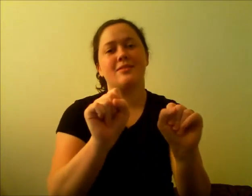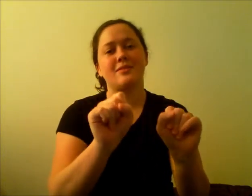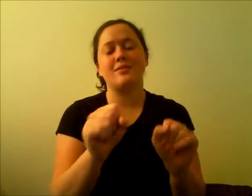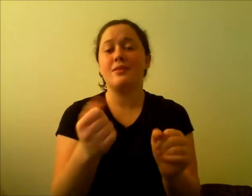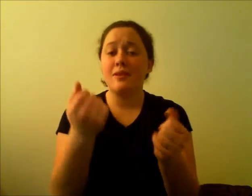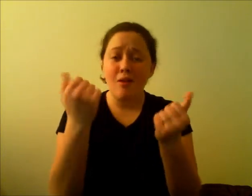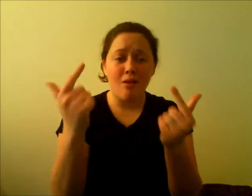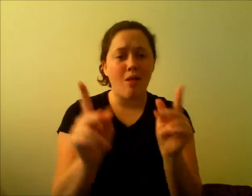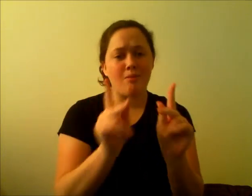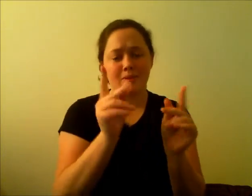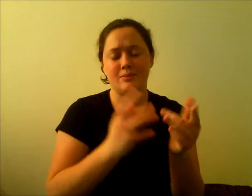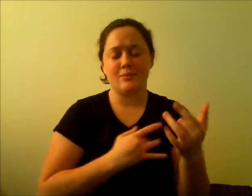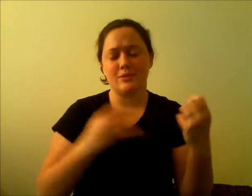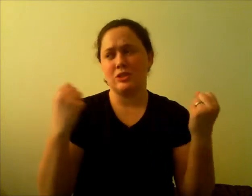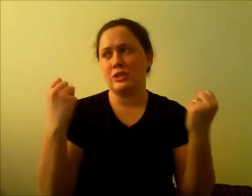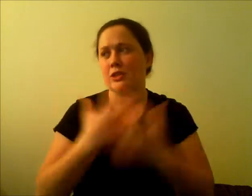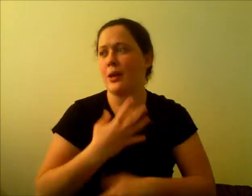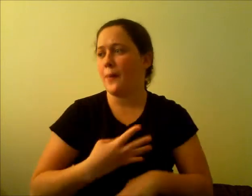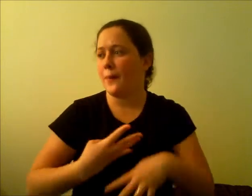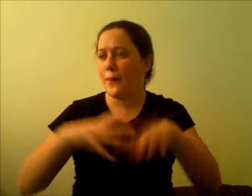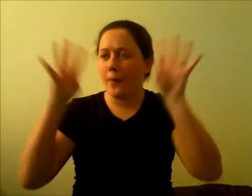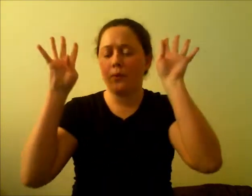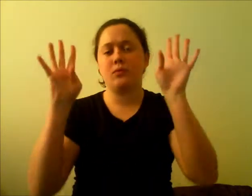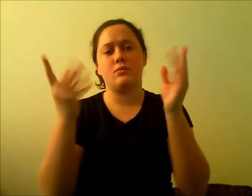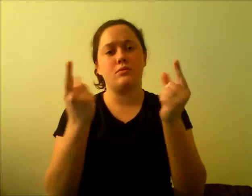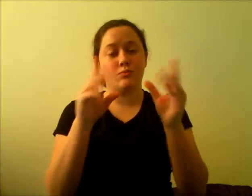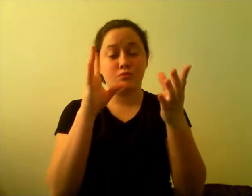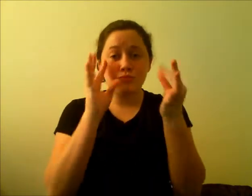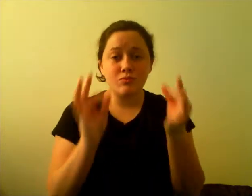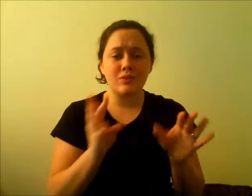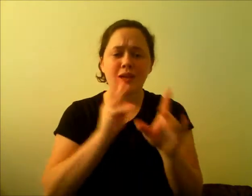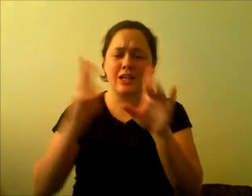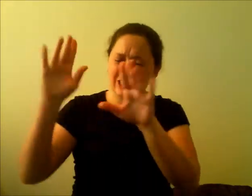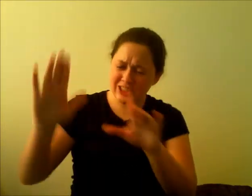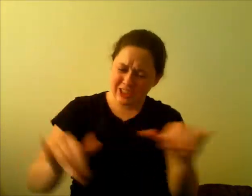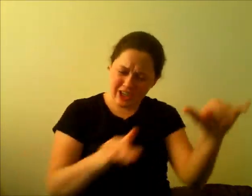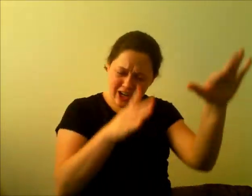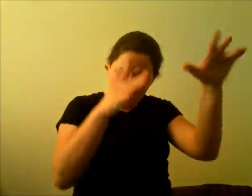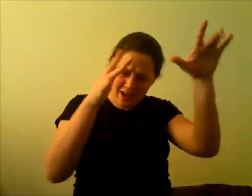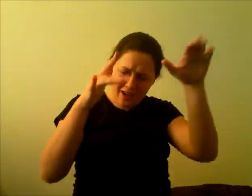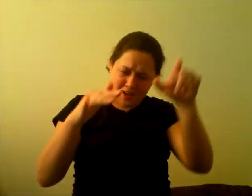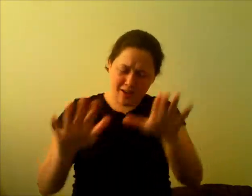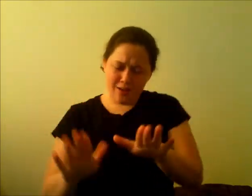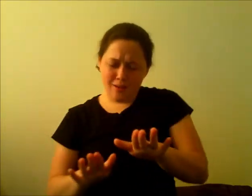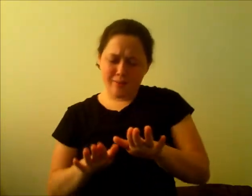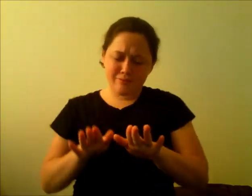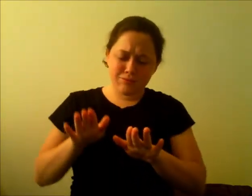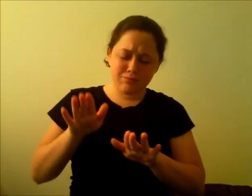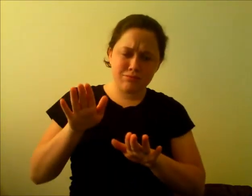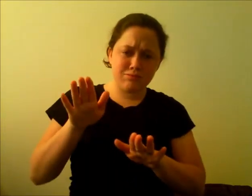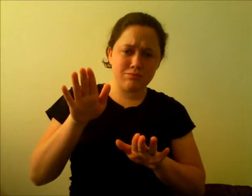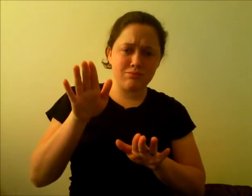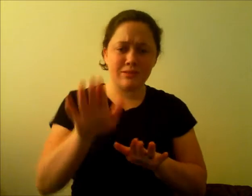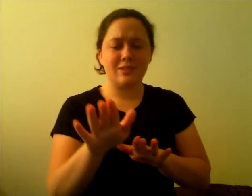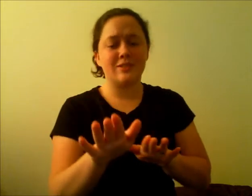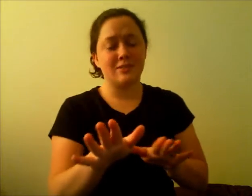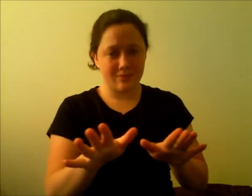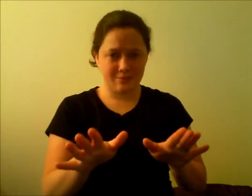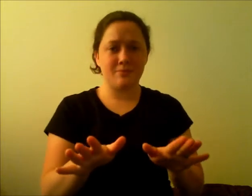Everybody's scared to death When they decide to take that step Out on the